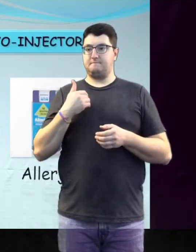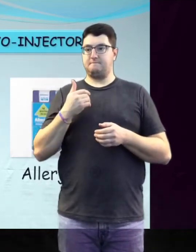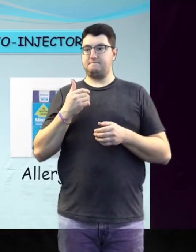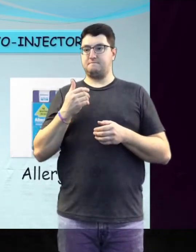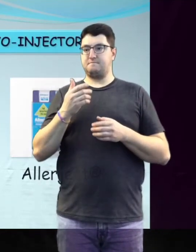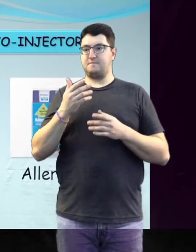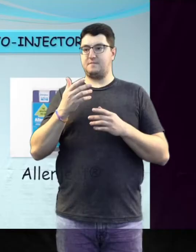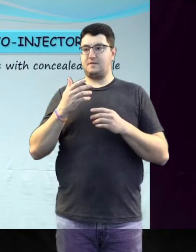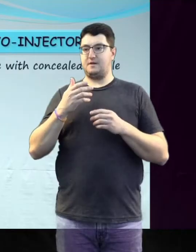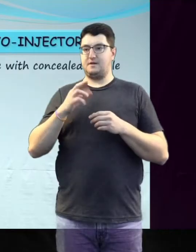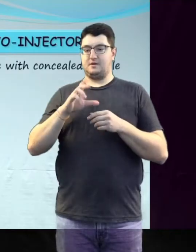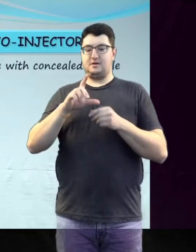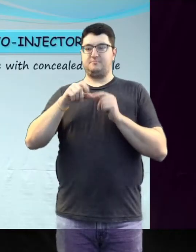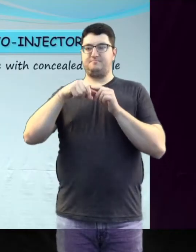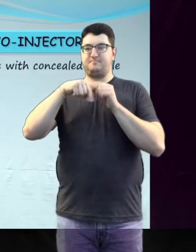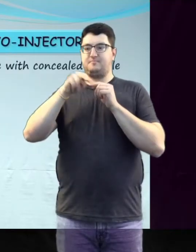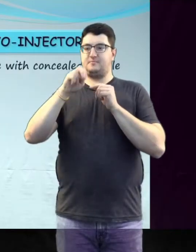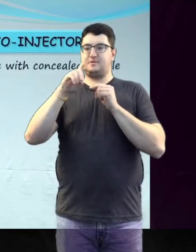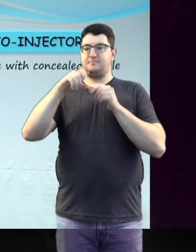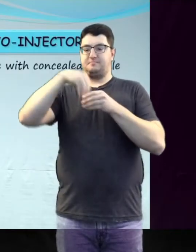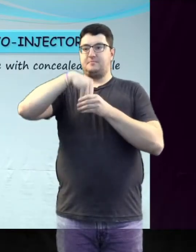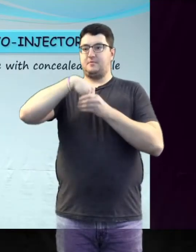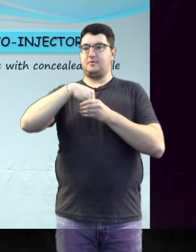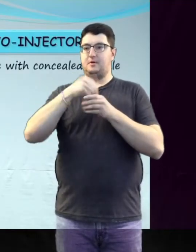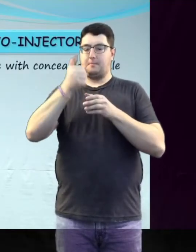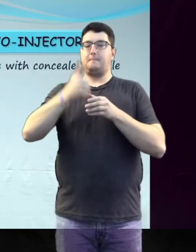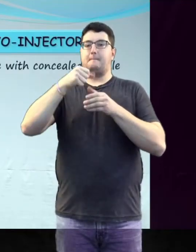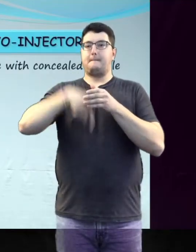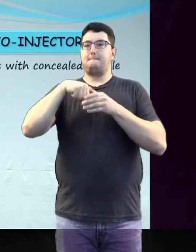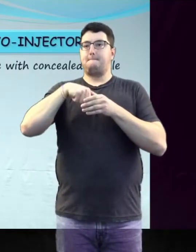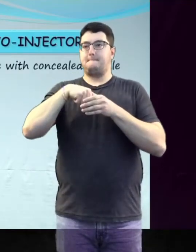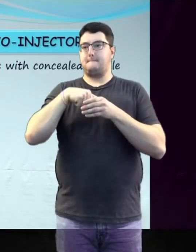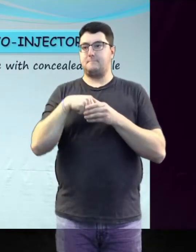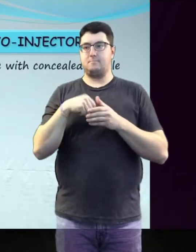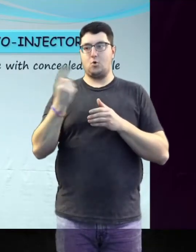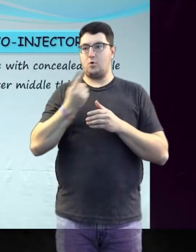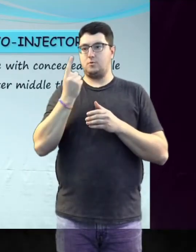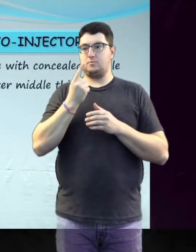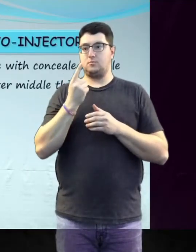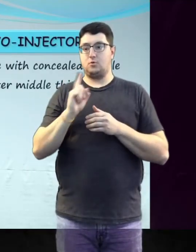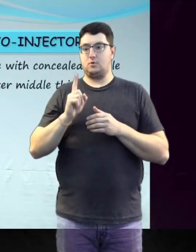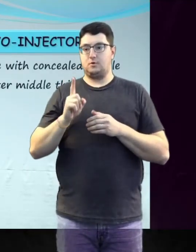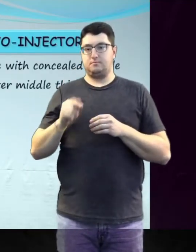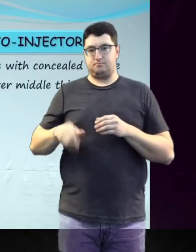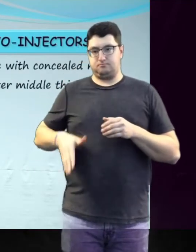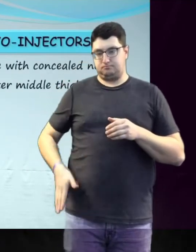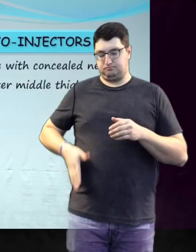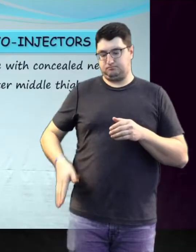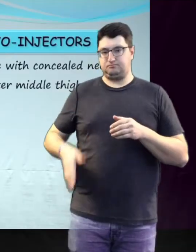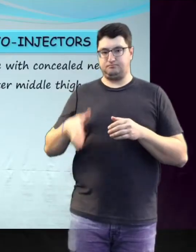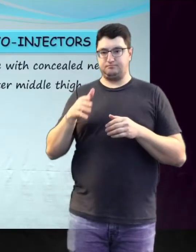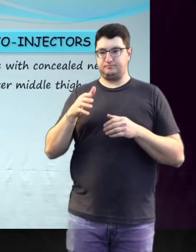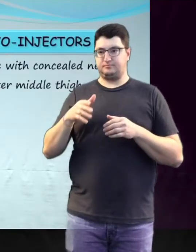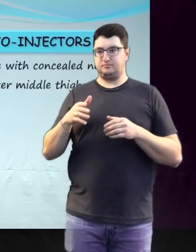contain a spring-loaded syringe with a concealed needle. They should always be administered in the outer middle thigh.